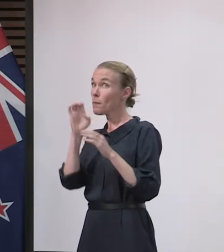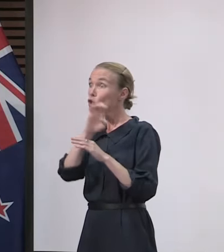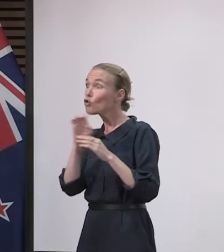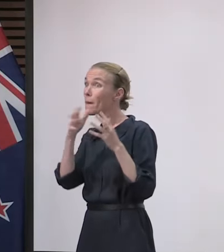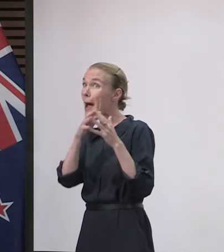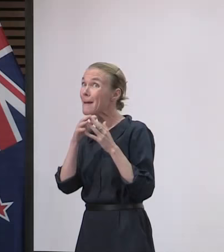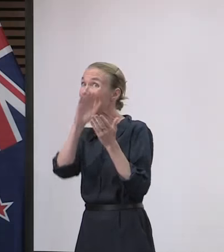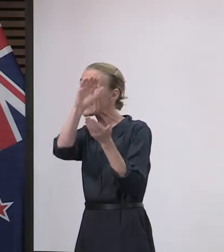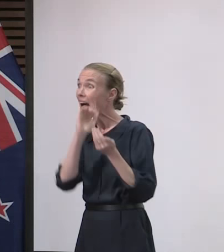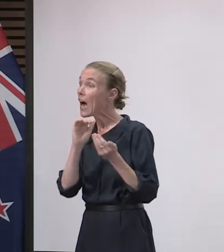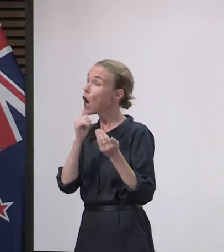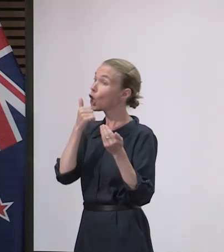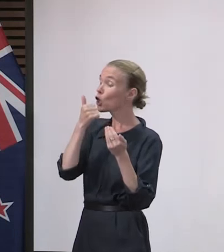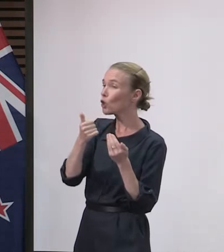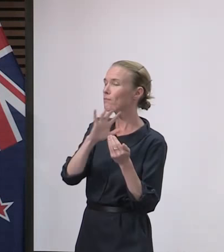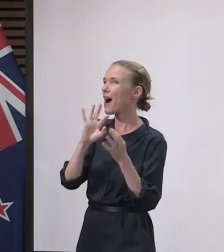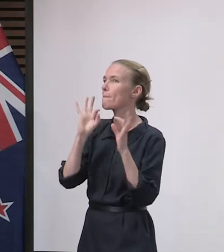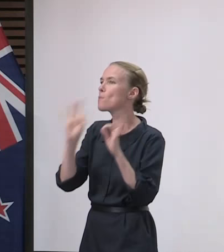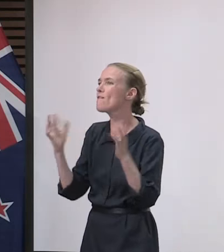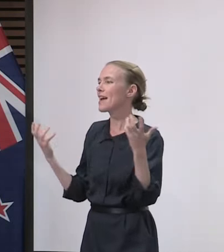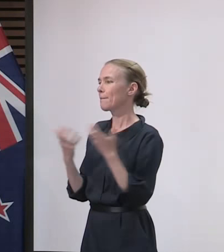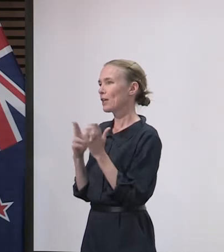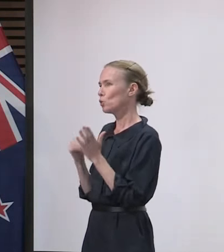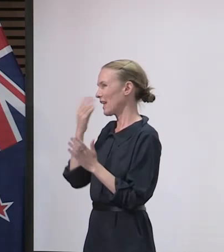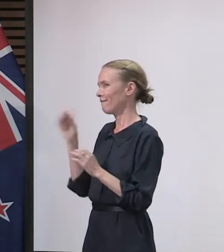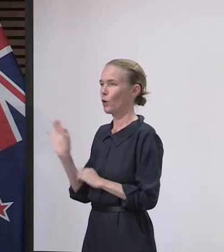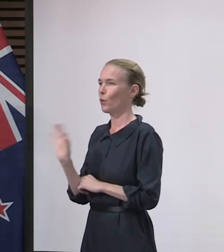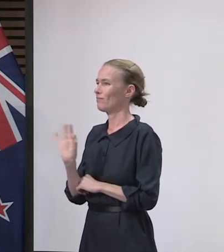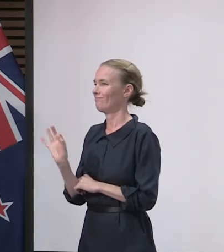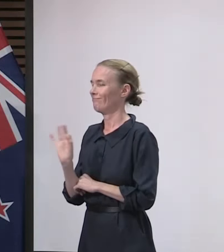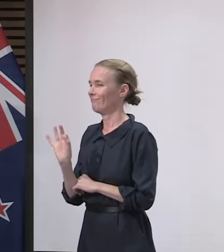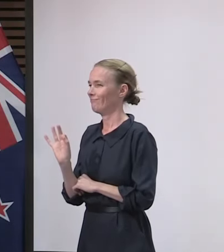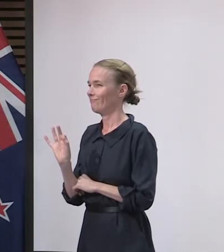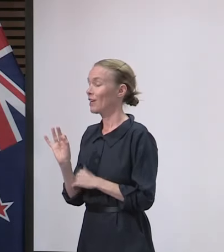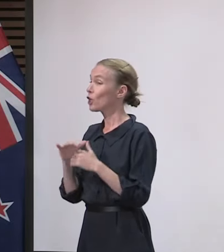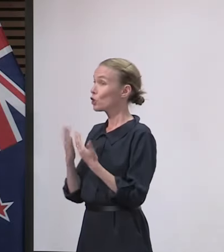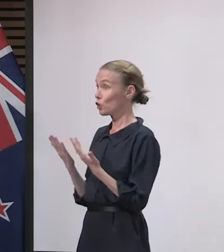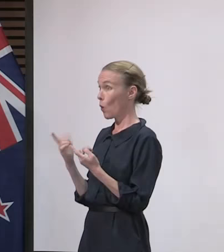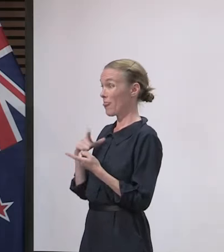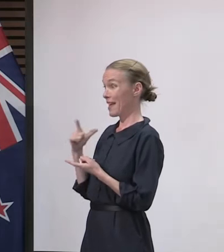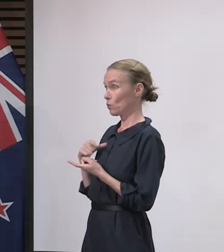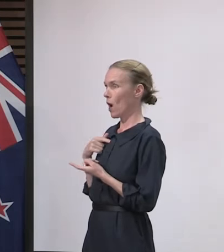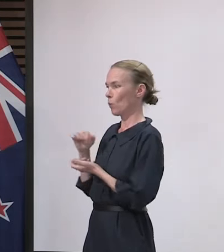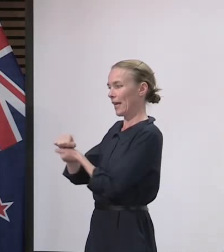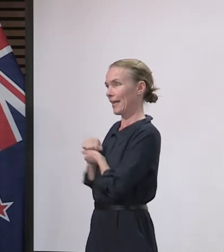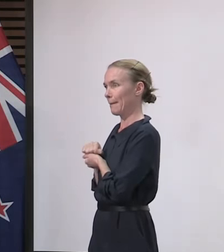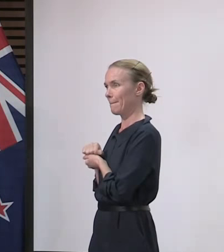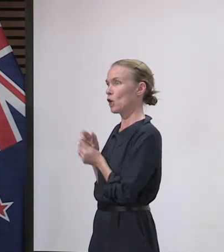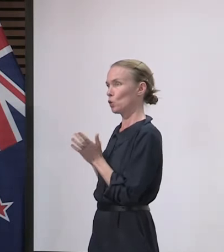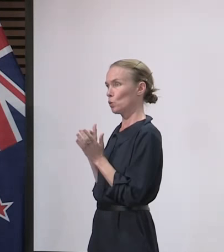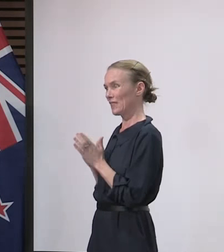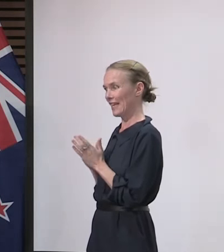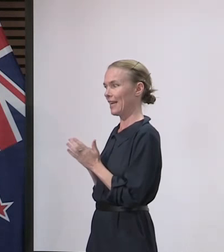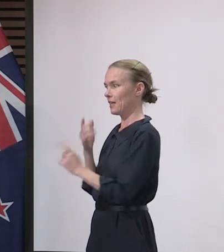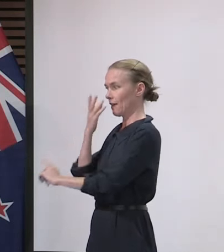four strains in the southern hemisphere vaccine. And so we want our people who are most vulnerable to flu to be able to get the